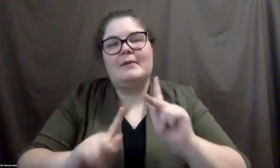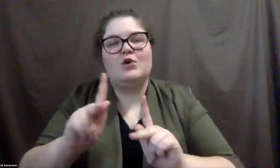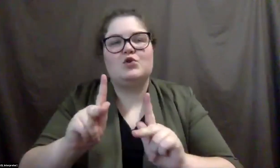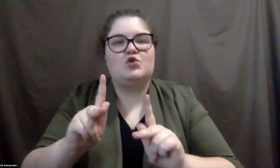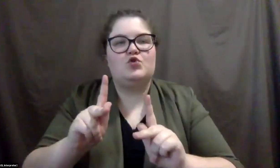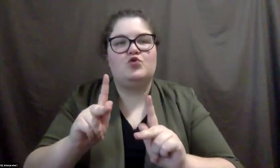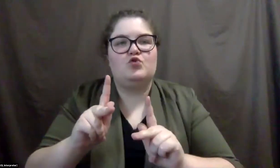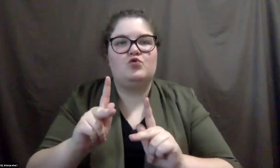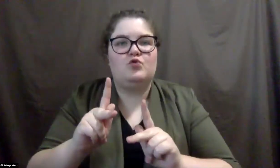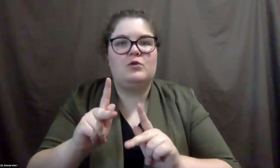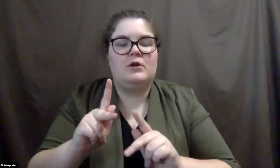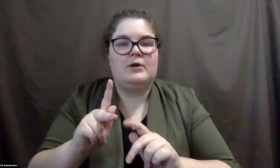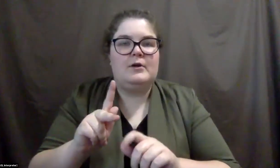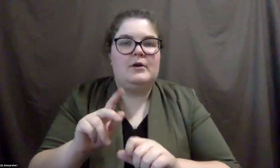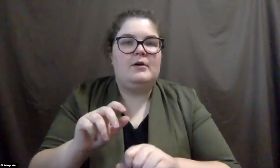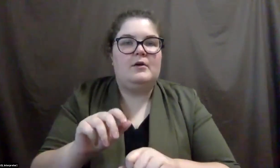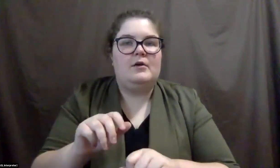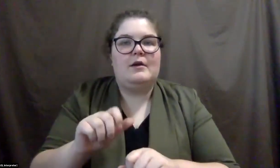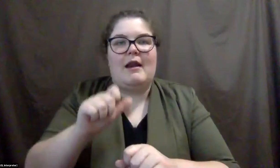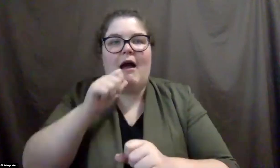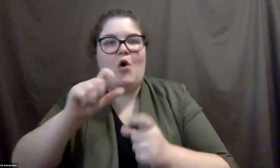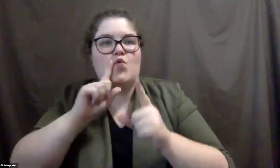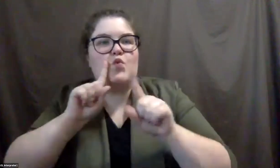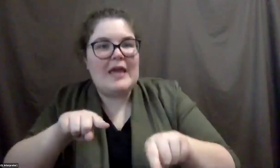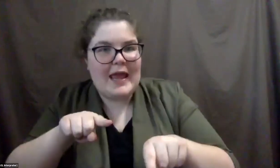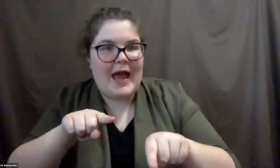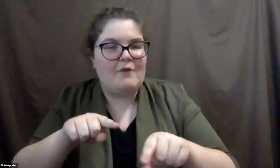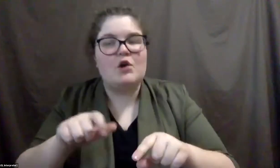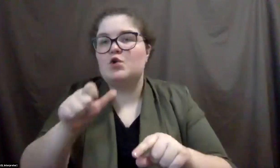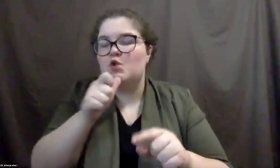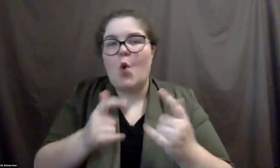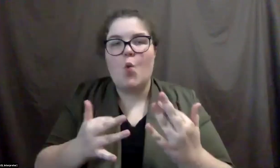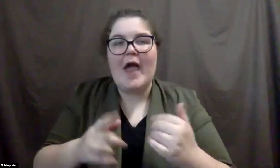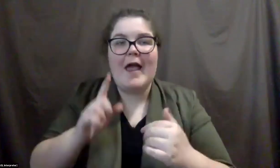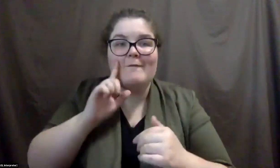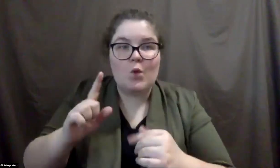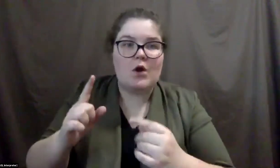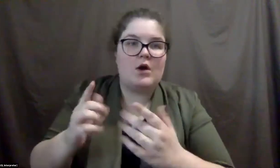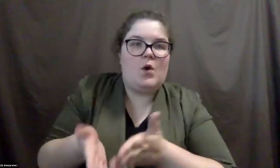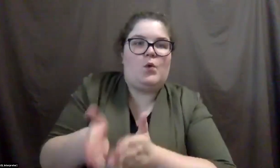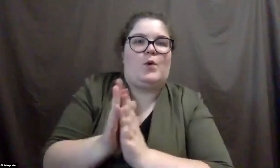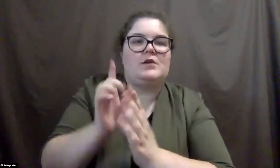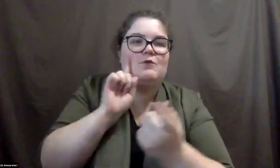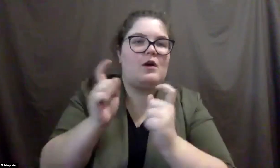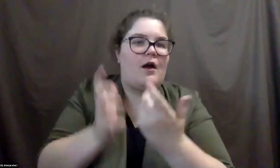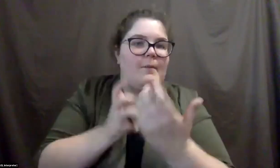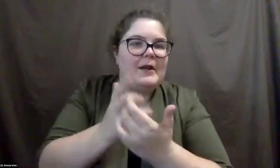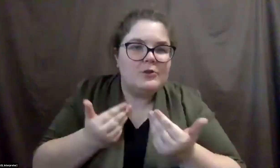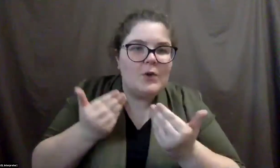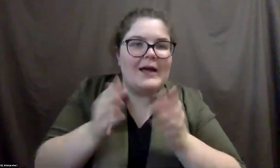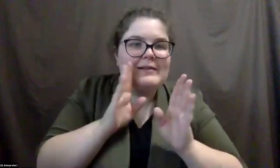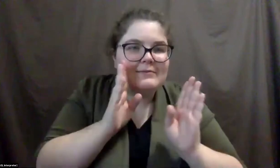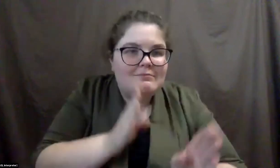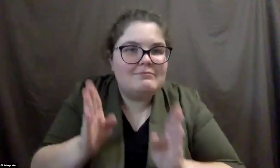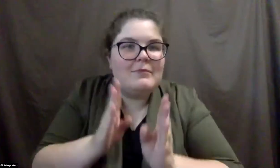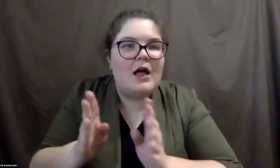being proactive instead of reactive, instead of waiting for a request for an accommodation. Um, you can go to